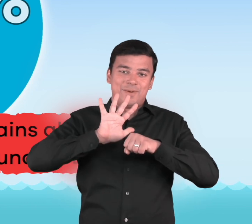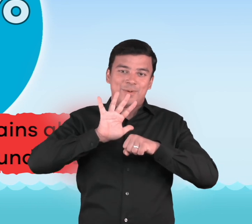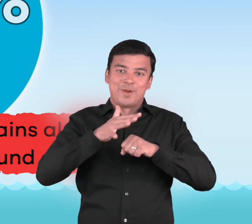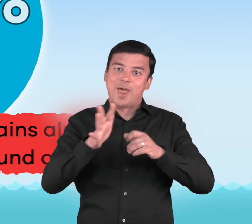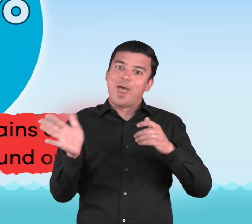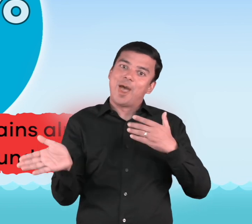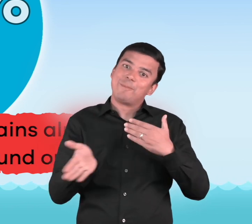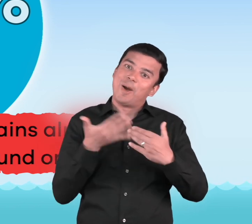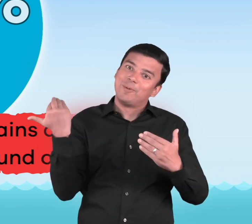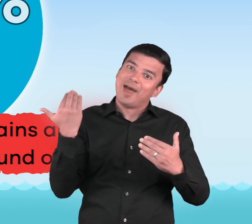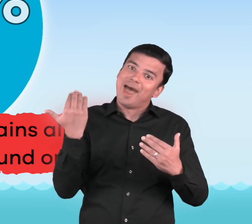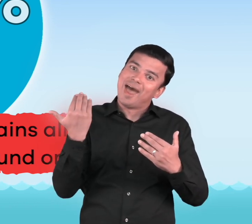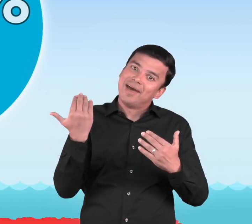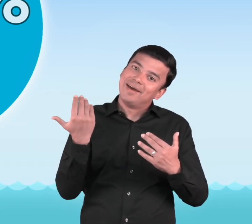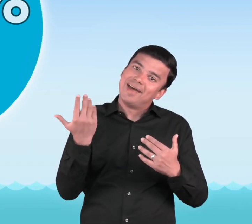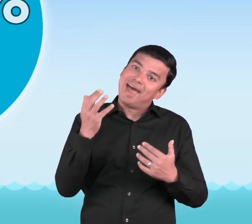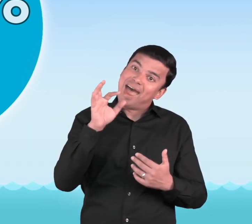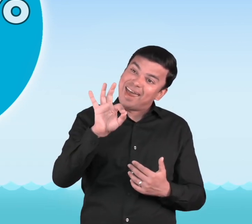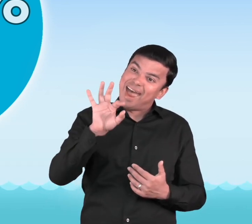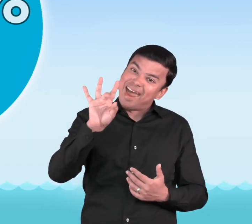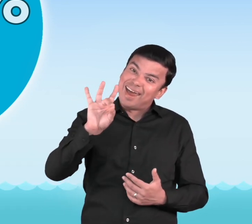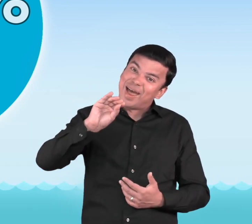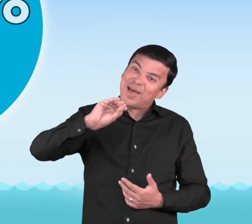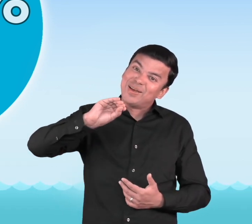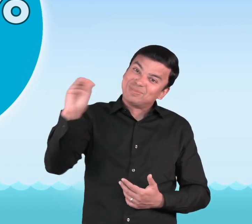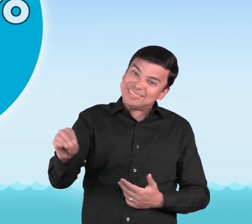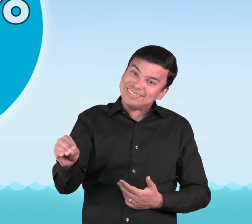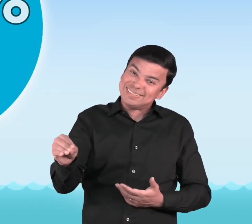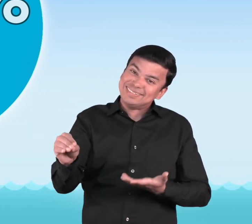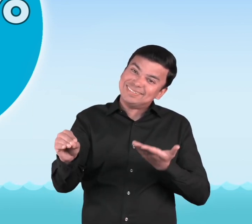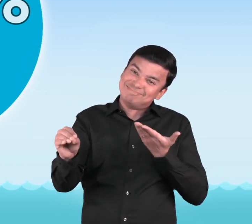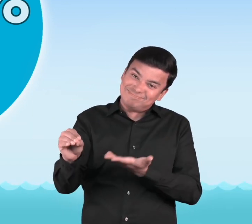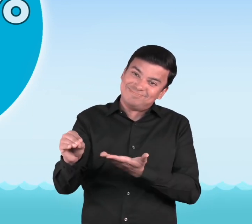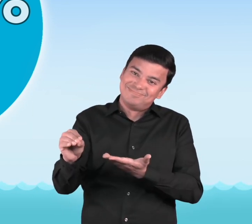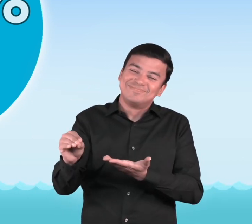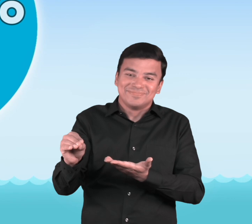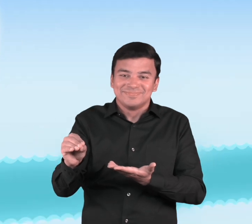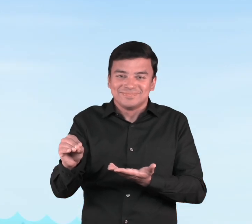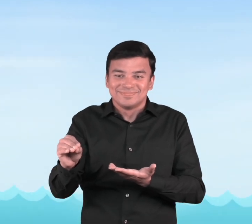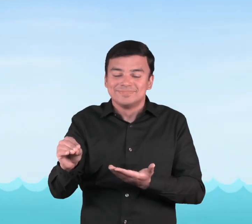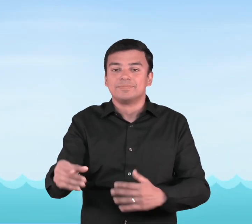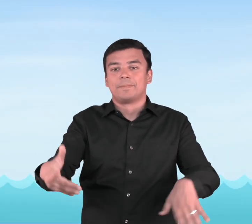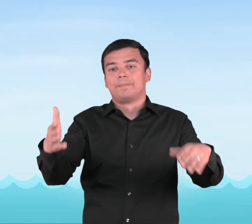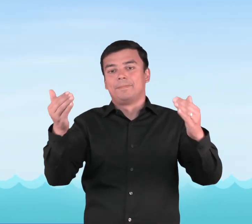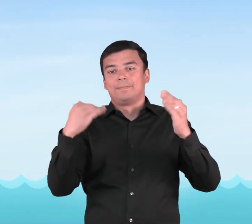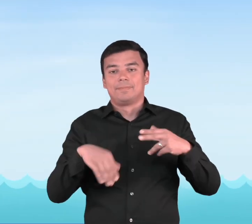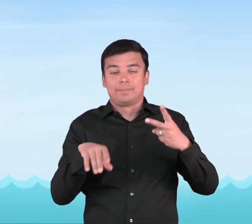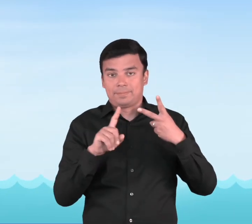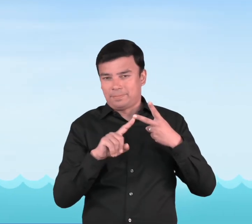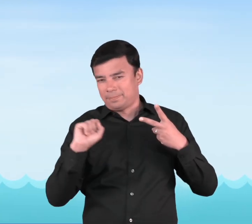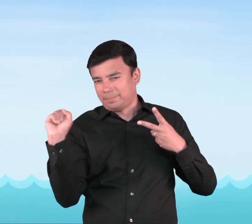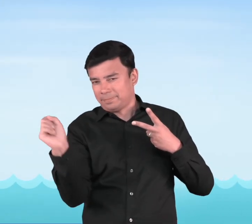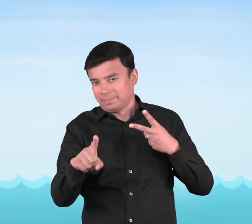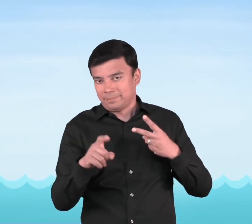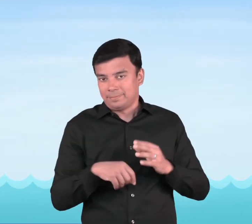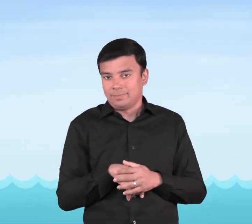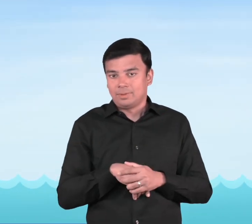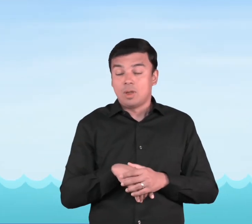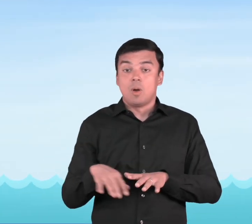of the water found on Earth, around 98%. Fill in the blank. Waves that are